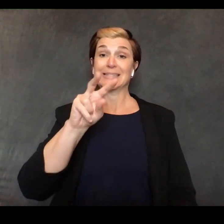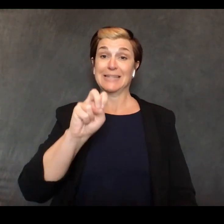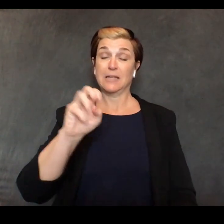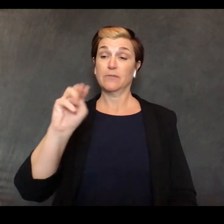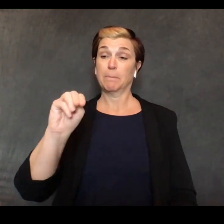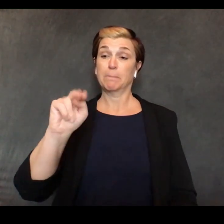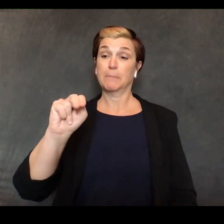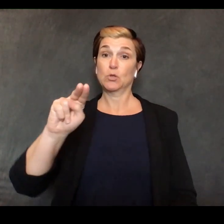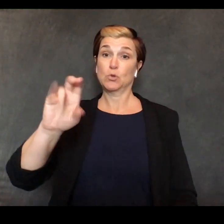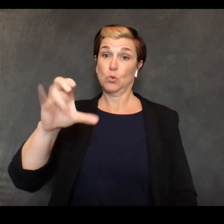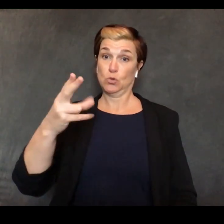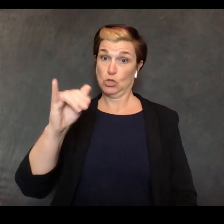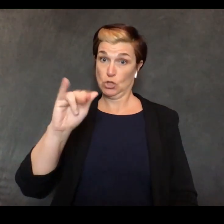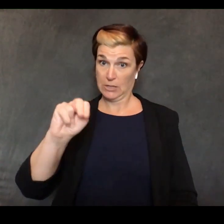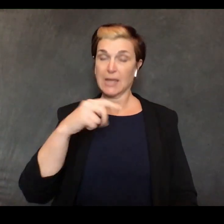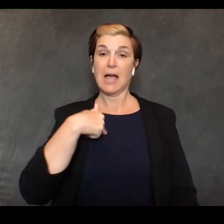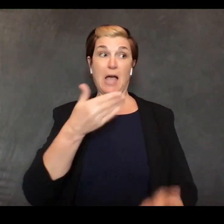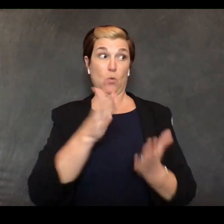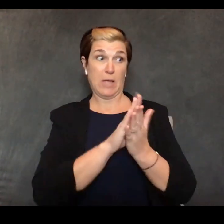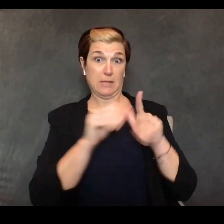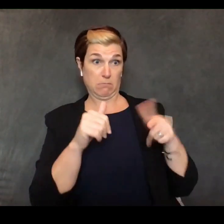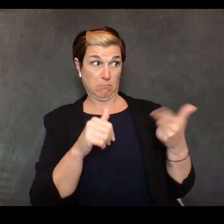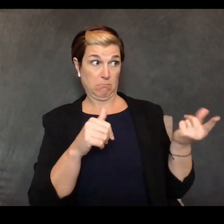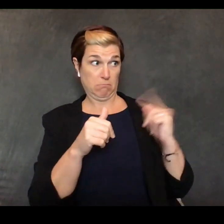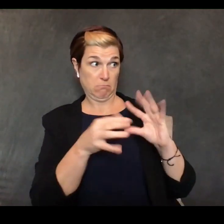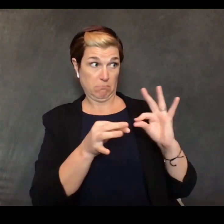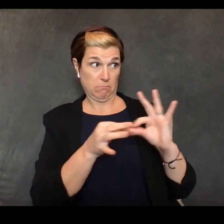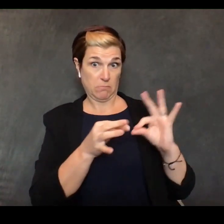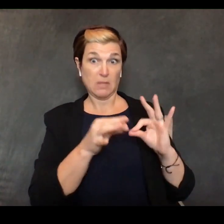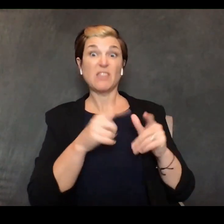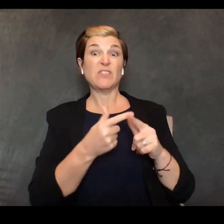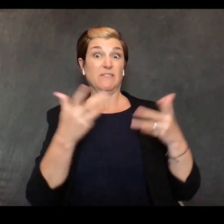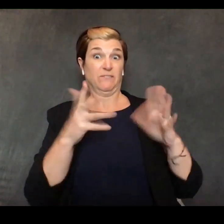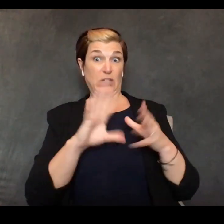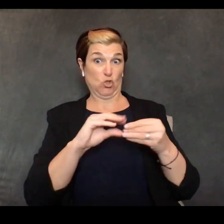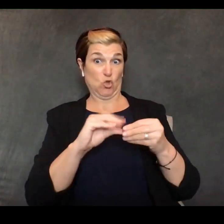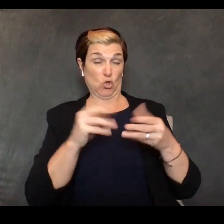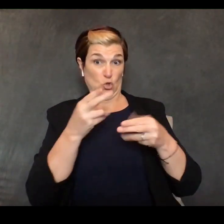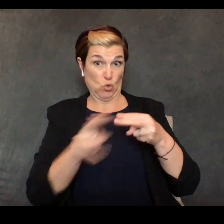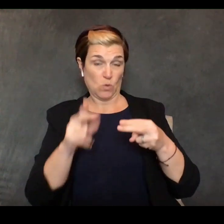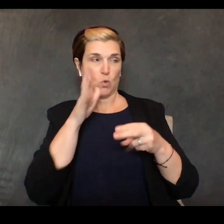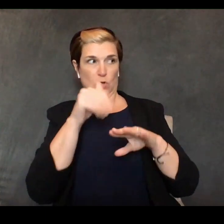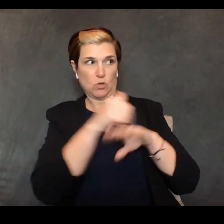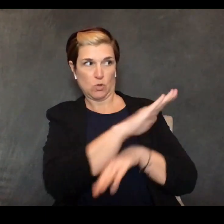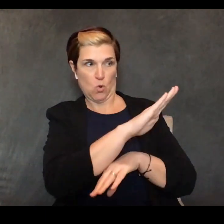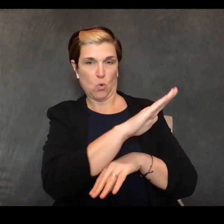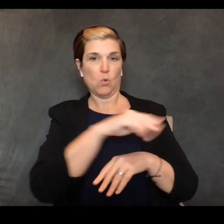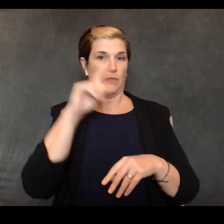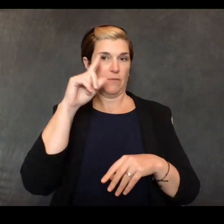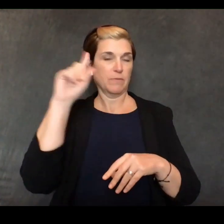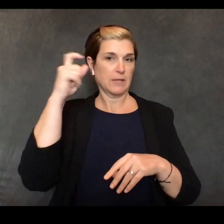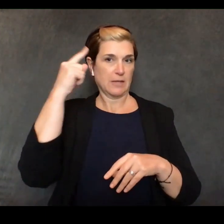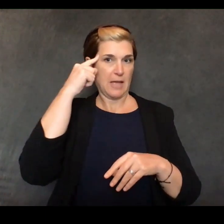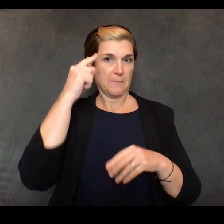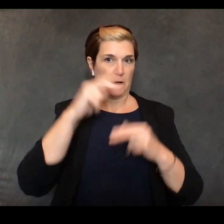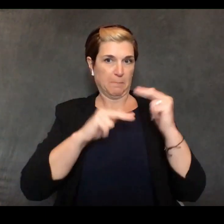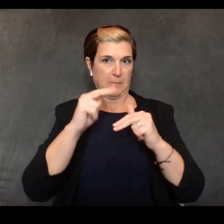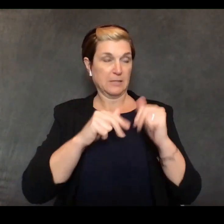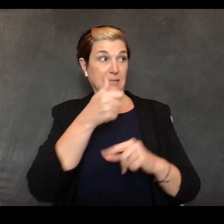going to the hill uh... he's been working very hard with the senate and with actually with the house on a very very uh... big bold